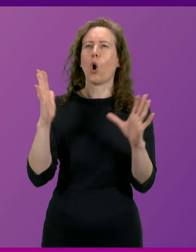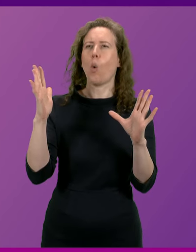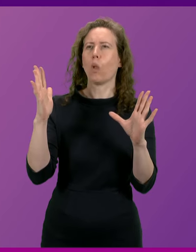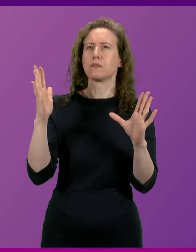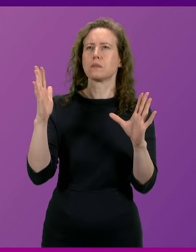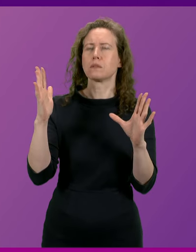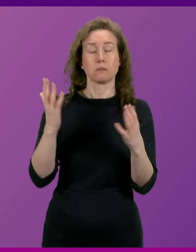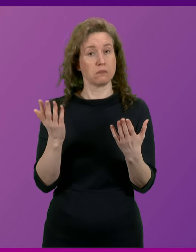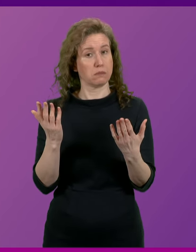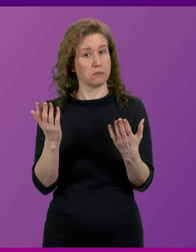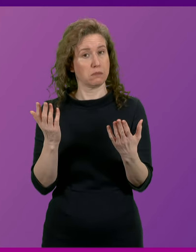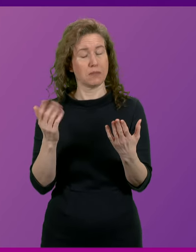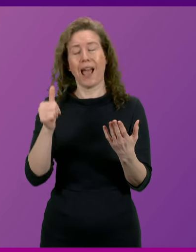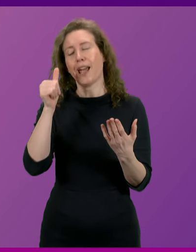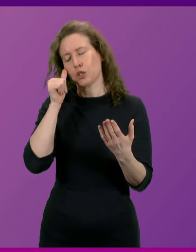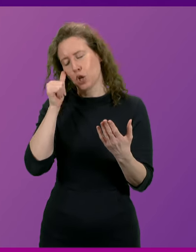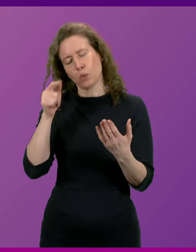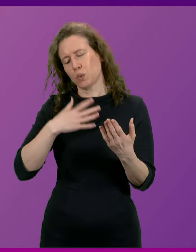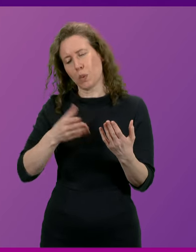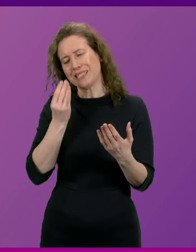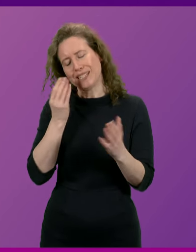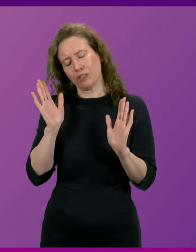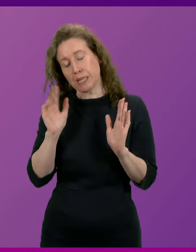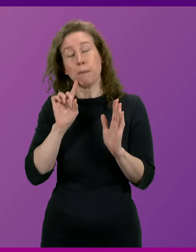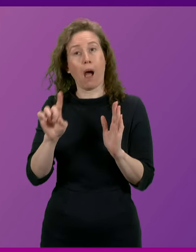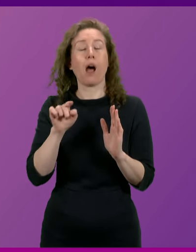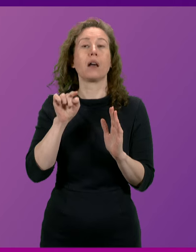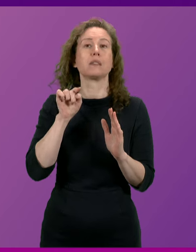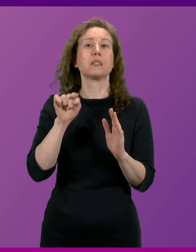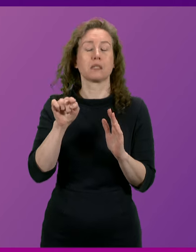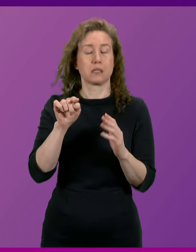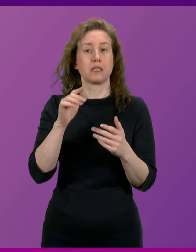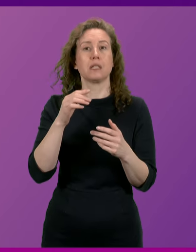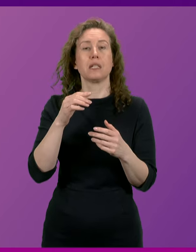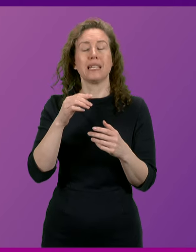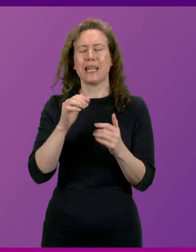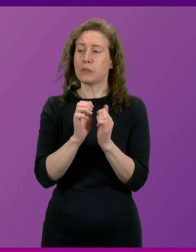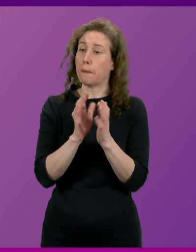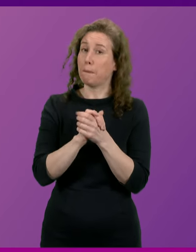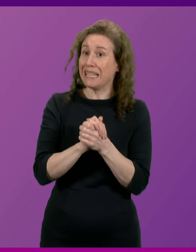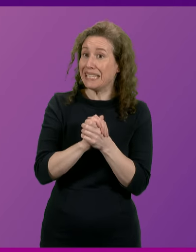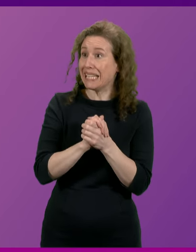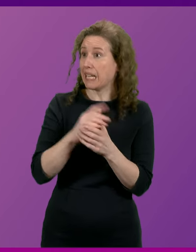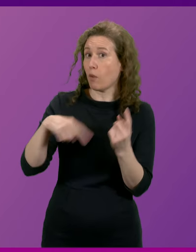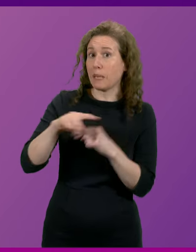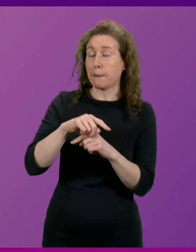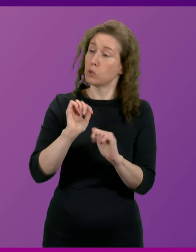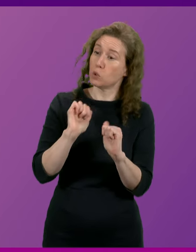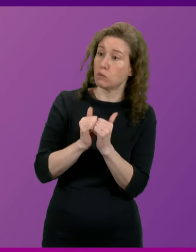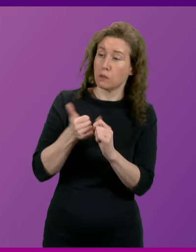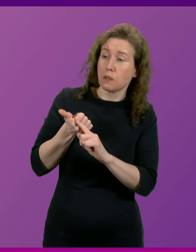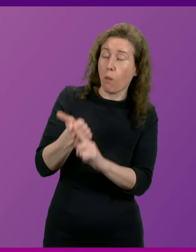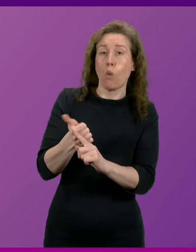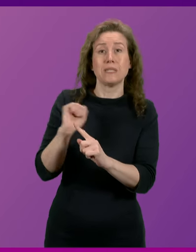He was pleading, I know the Deputy First Minister won't want to hear this, he was pleading the Green Party members to keep his symbolic government together.